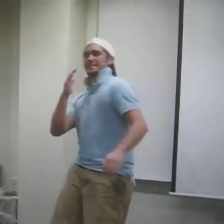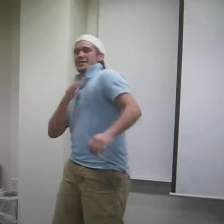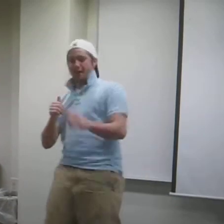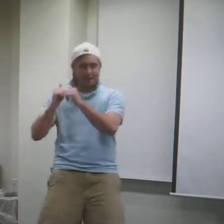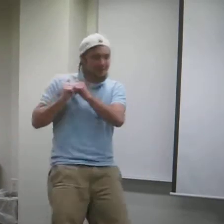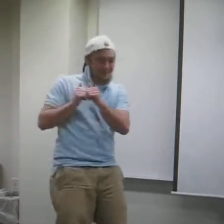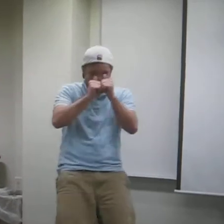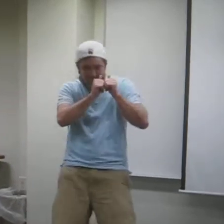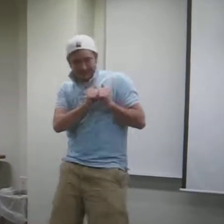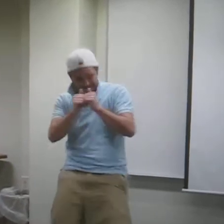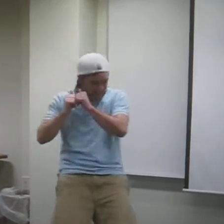I'll down